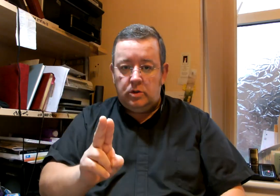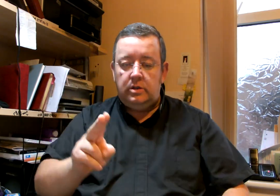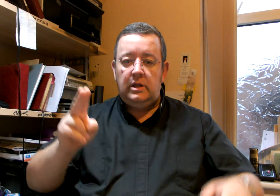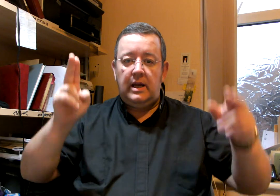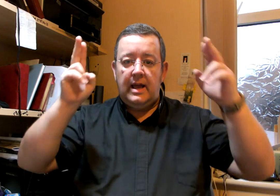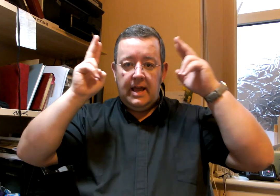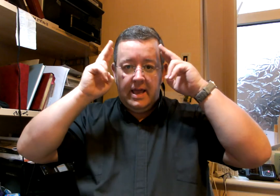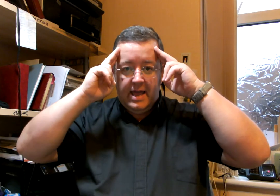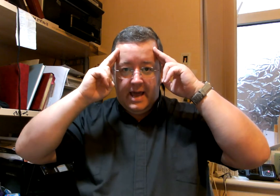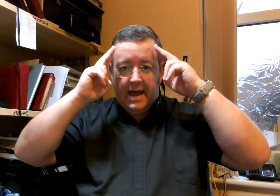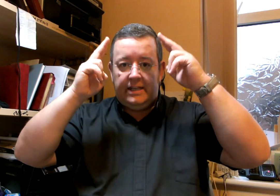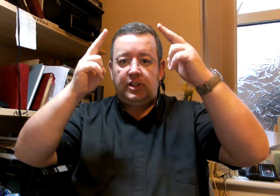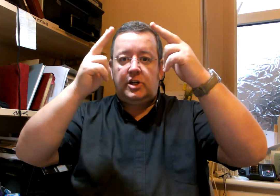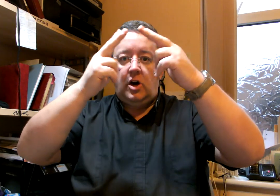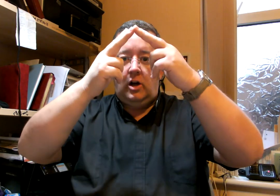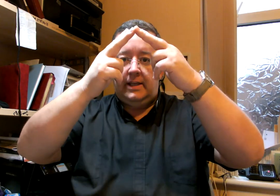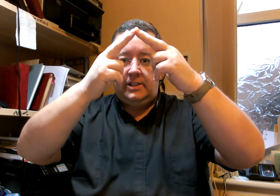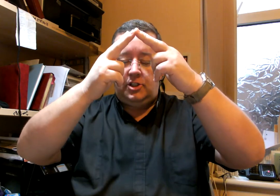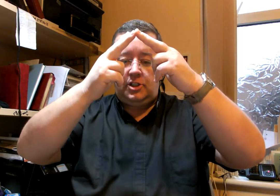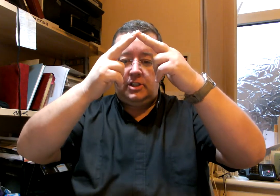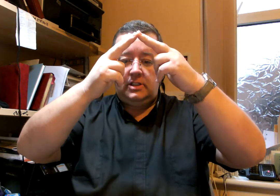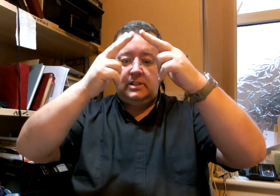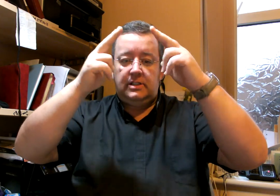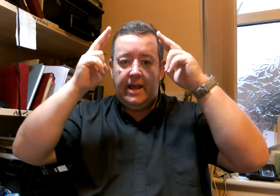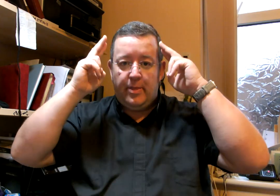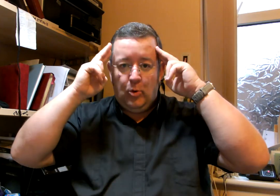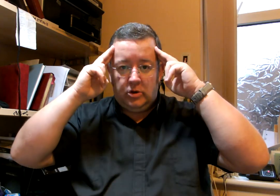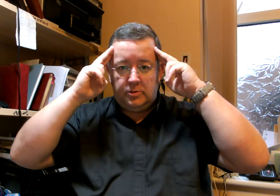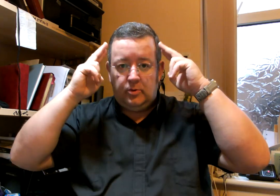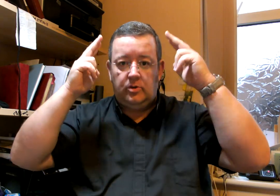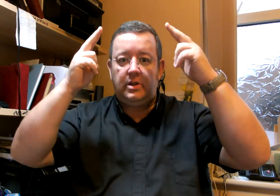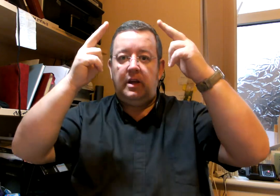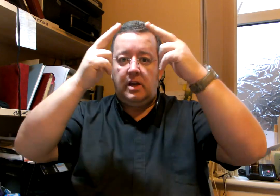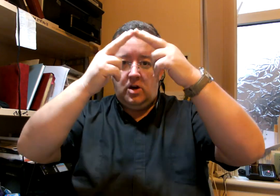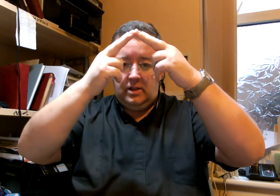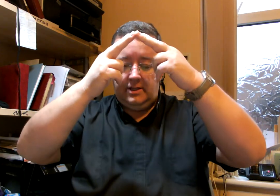and college. Like the motorboard. College.